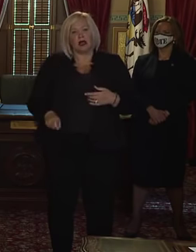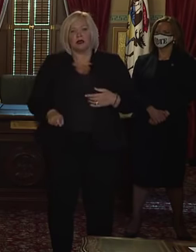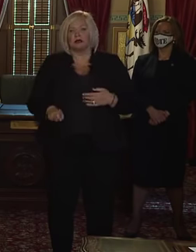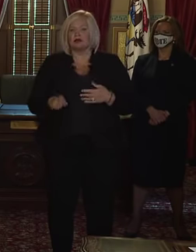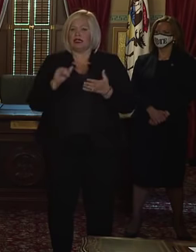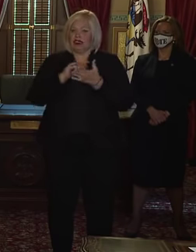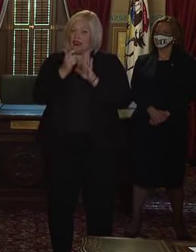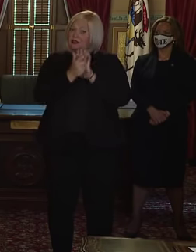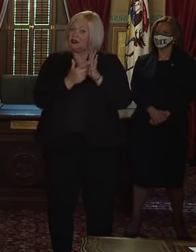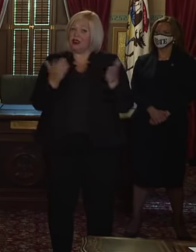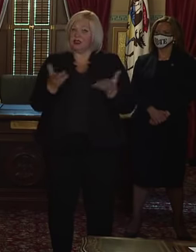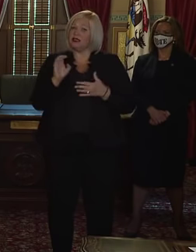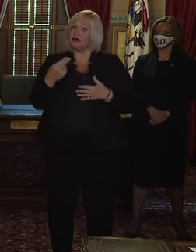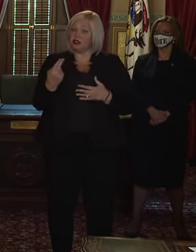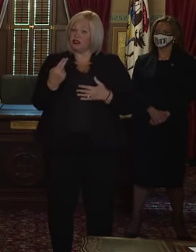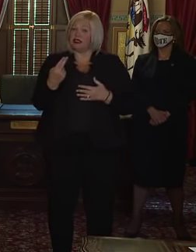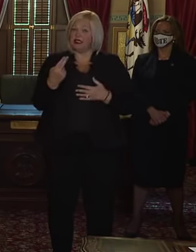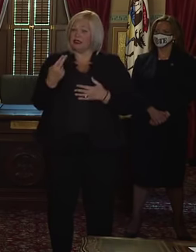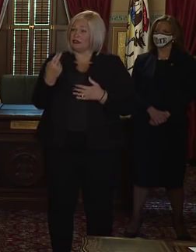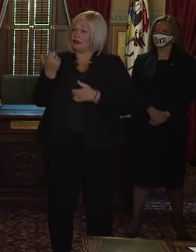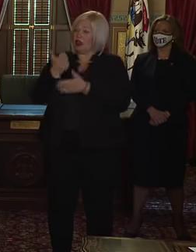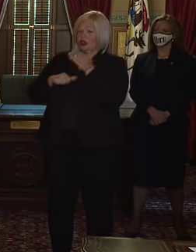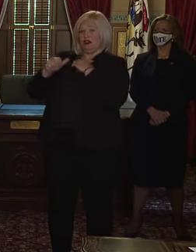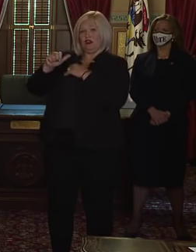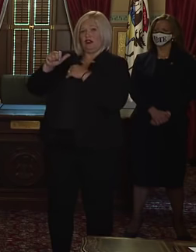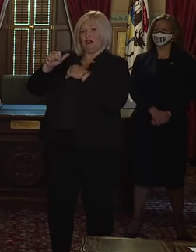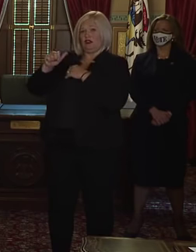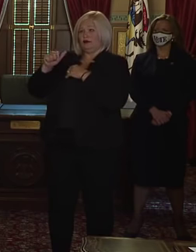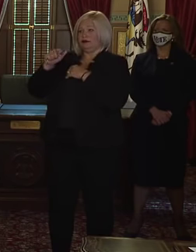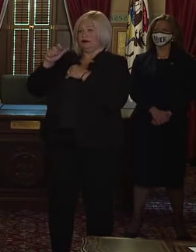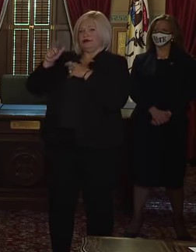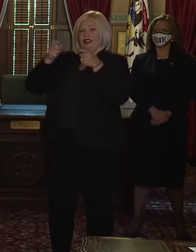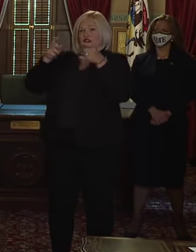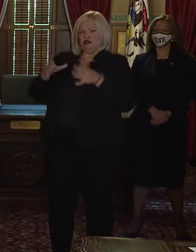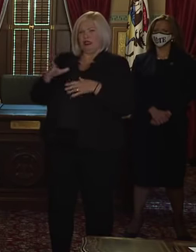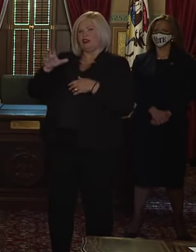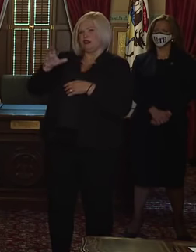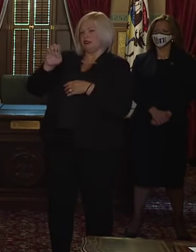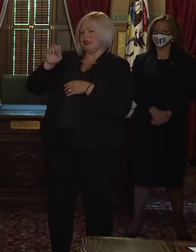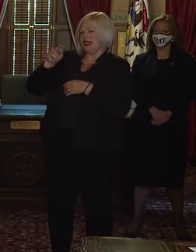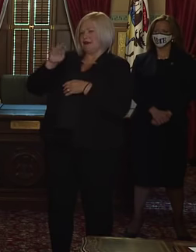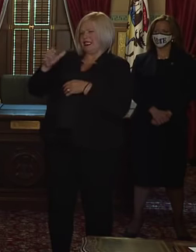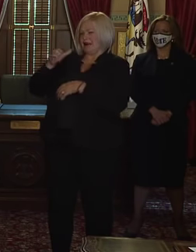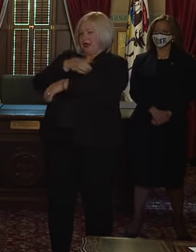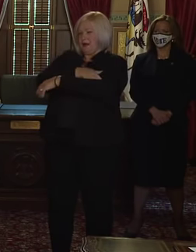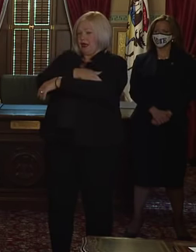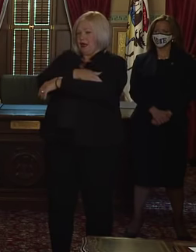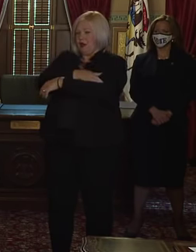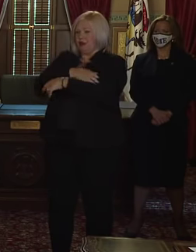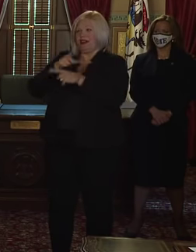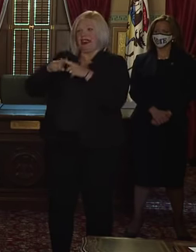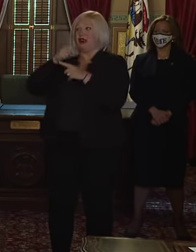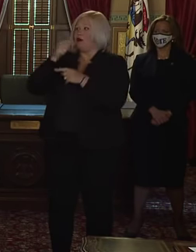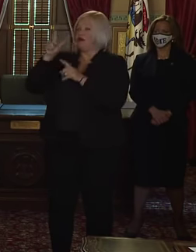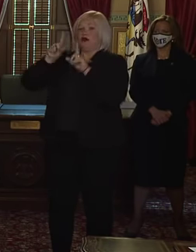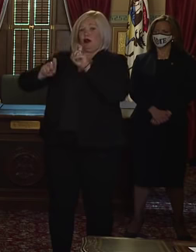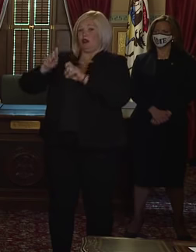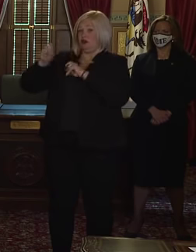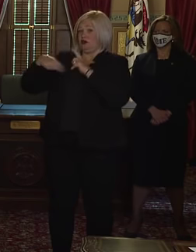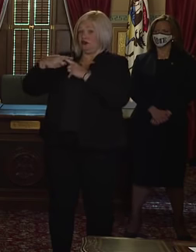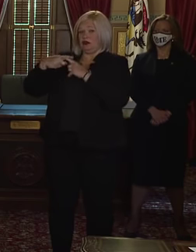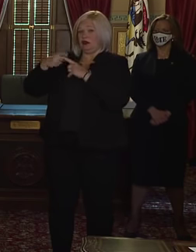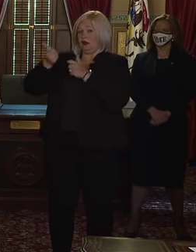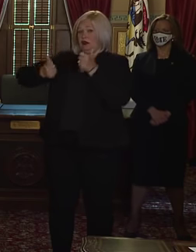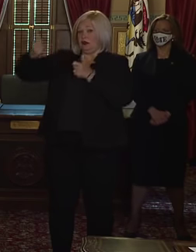law in Michigan right now through the director's epidemic orders. Those powers were not at issue in the Supreme Court. They are still